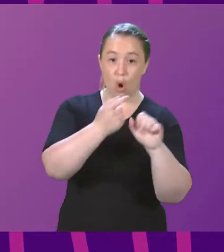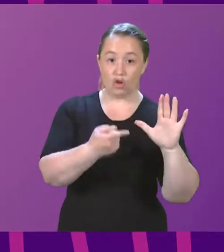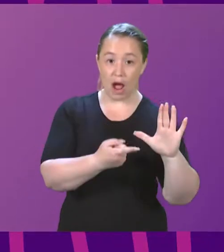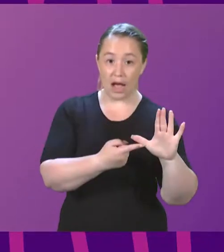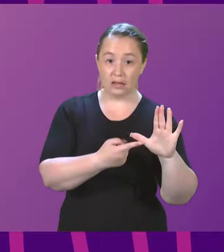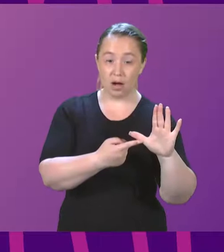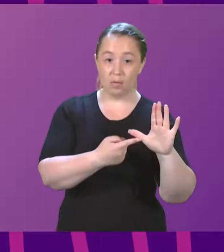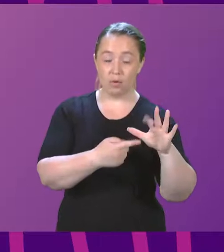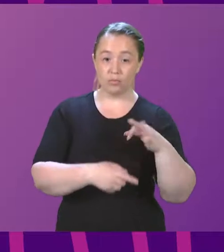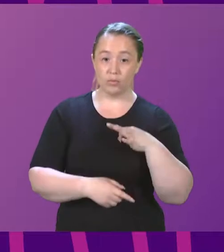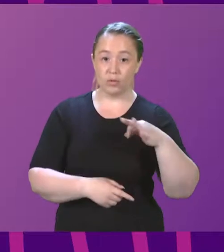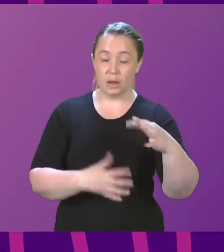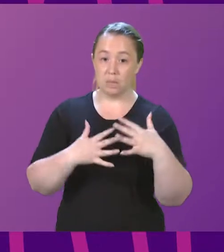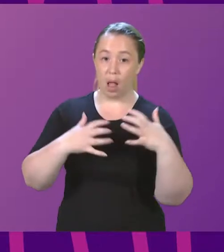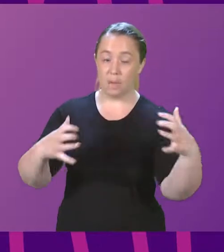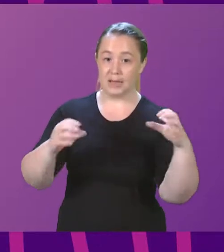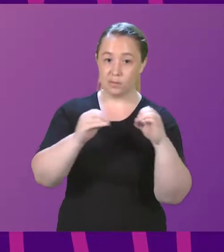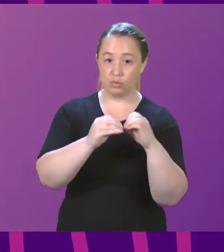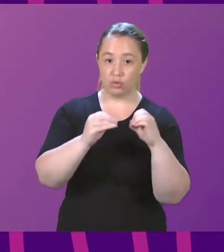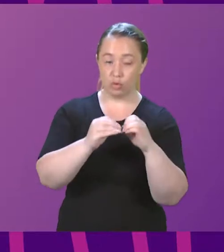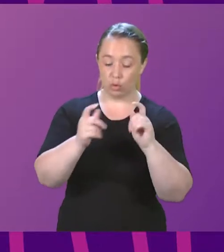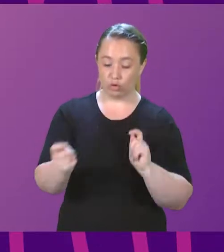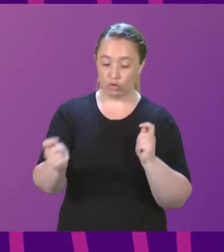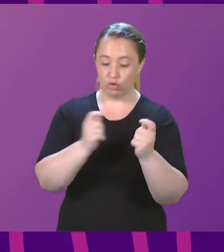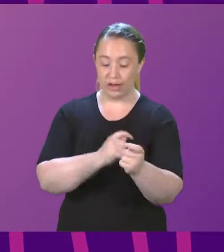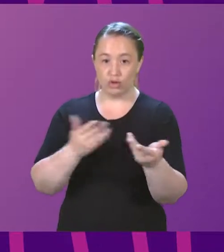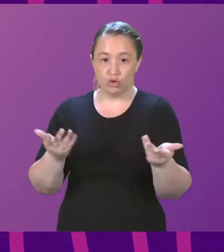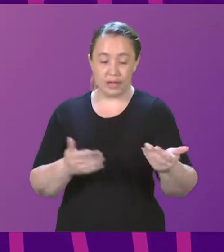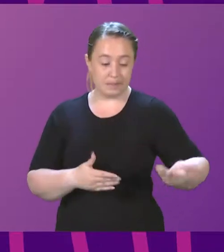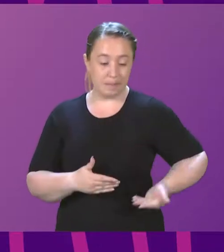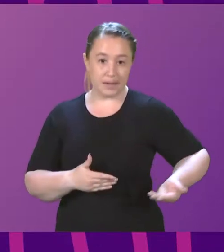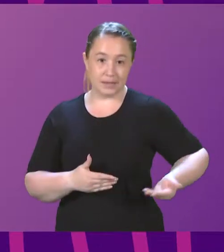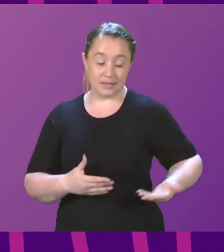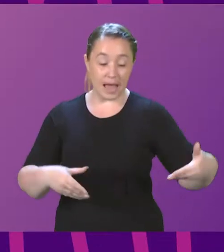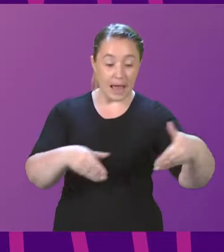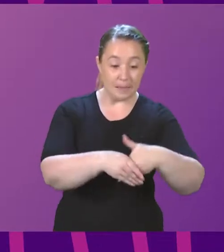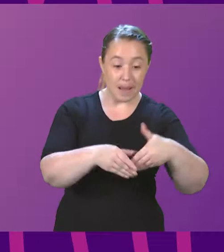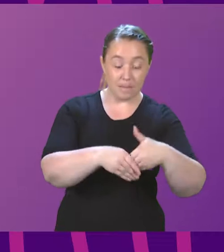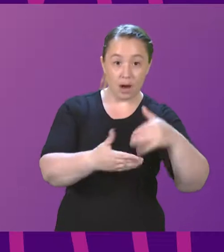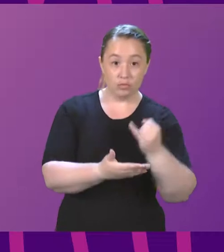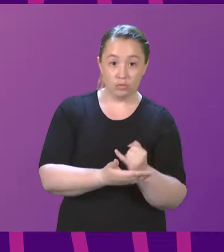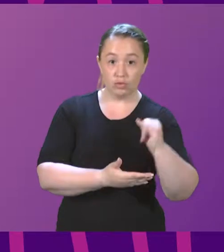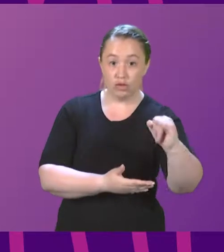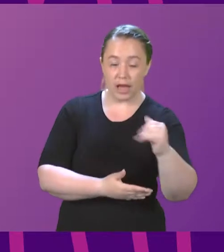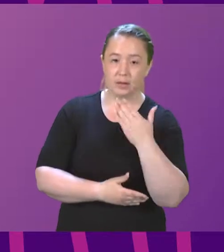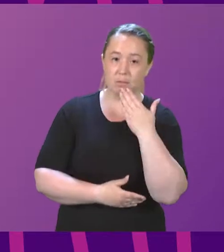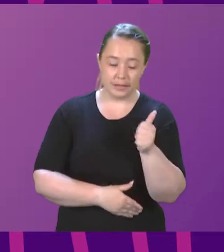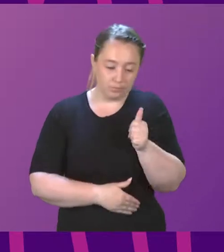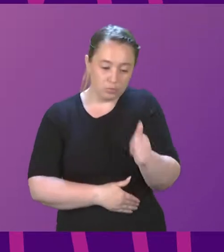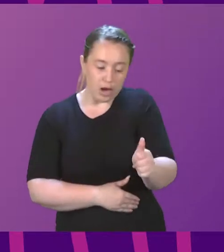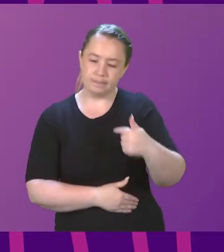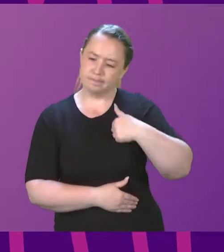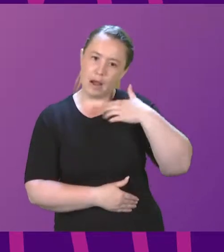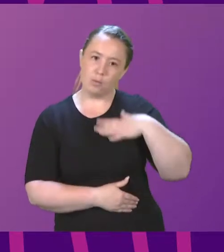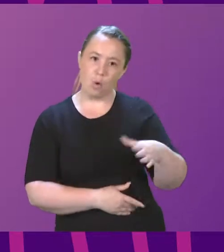Parliamentary Bureau, on changes to today's business. Any member who wishes to speak against the motion should press their request to speak button now.